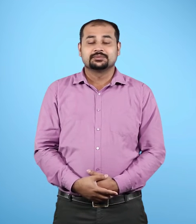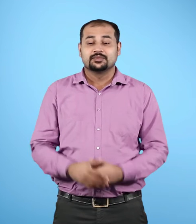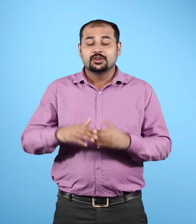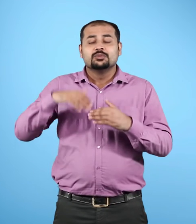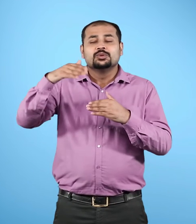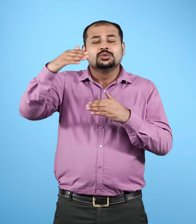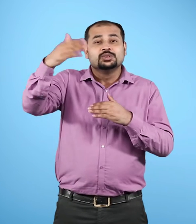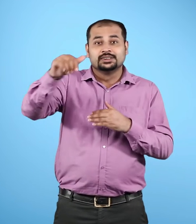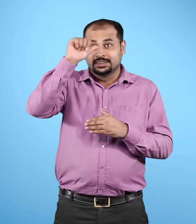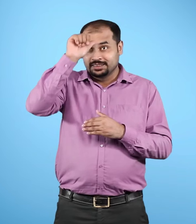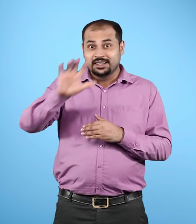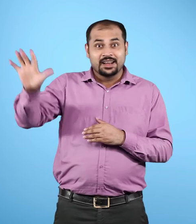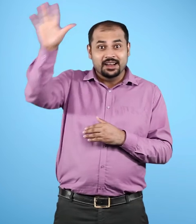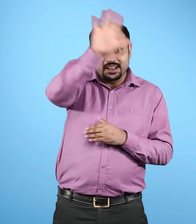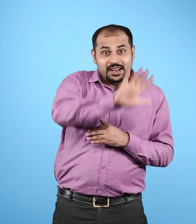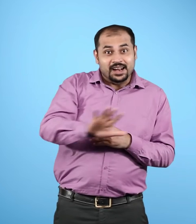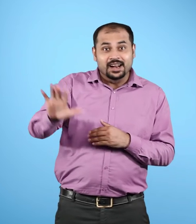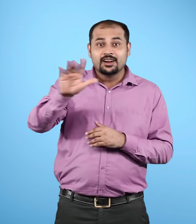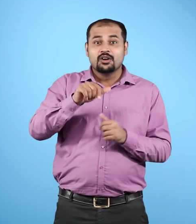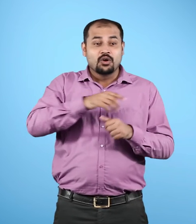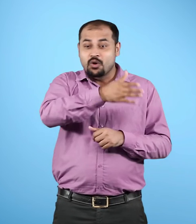and would become accessibility warriors